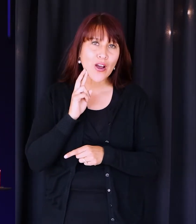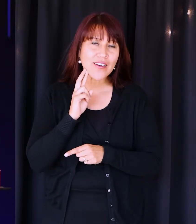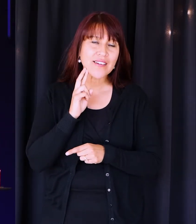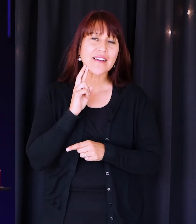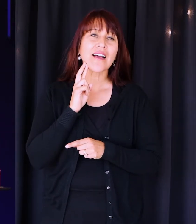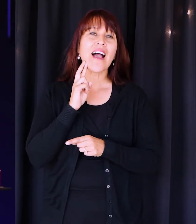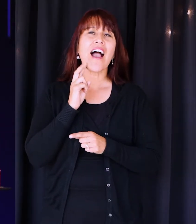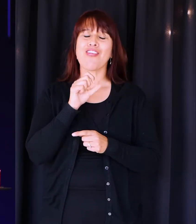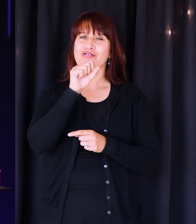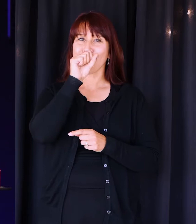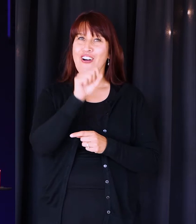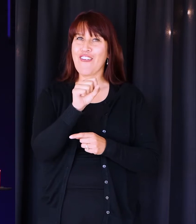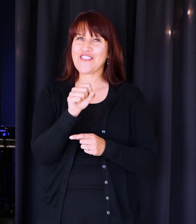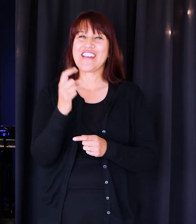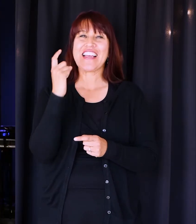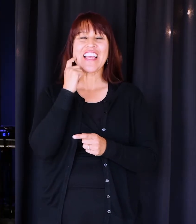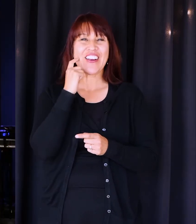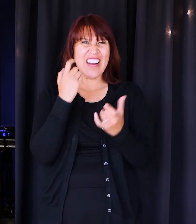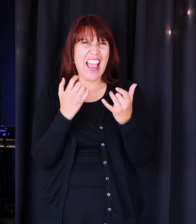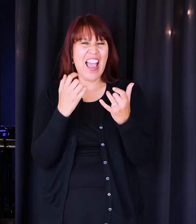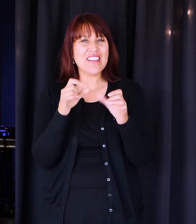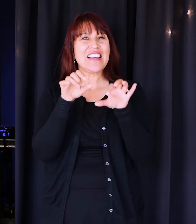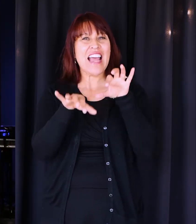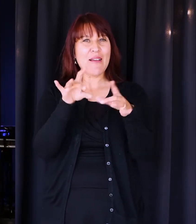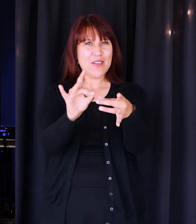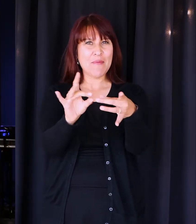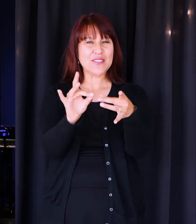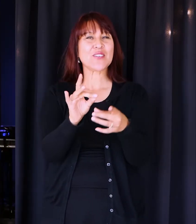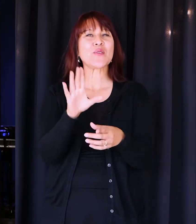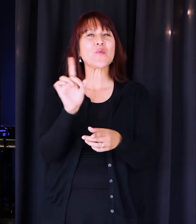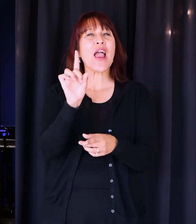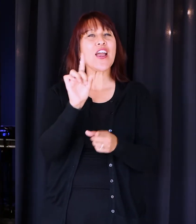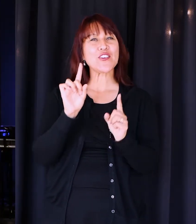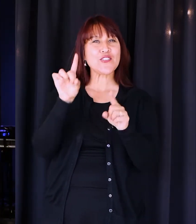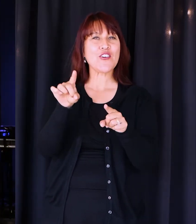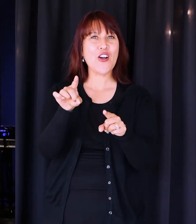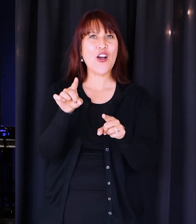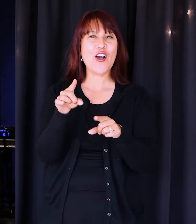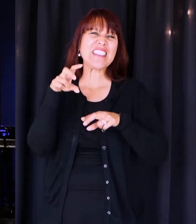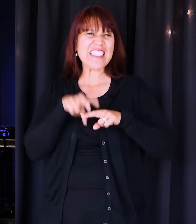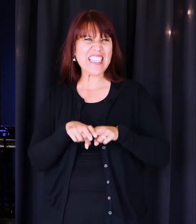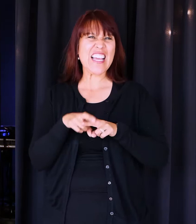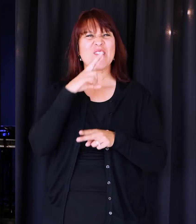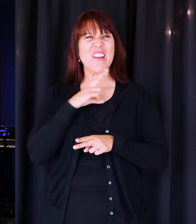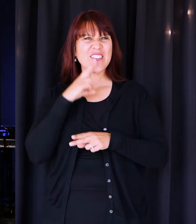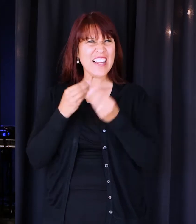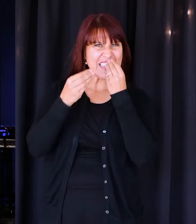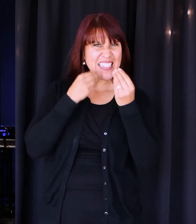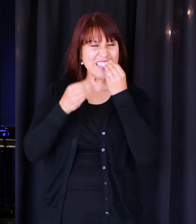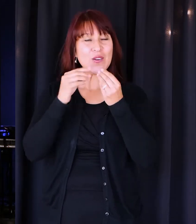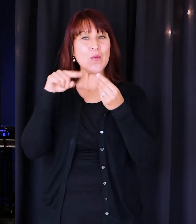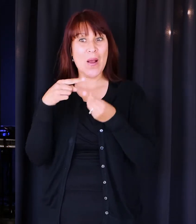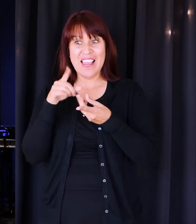In fact, I'd love to hear from you right now. You just type in the comments, tell me where you're going to go to sit down and eat a meal